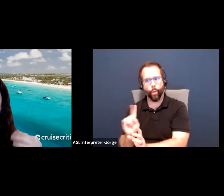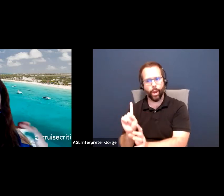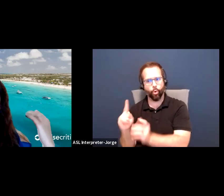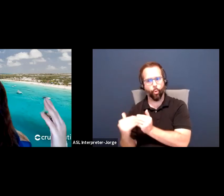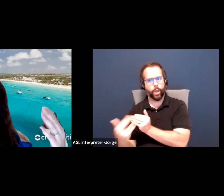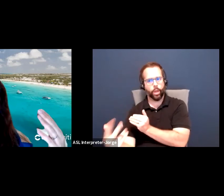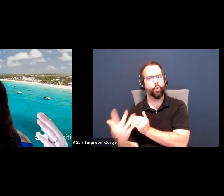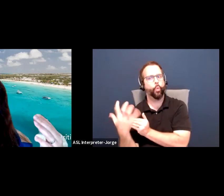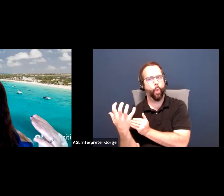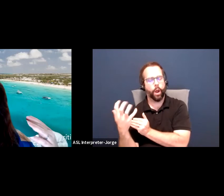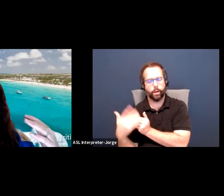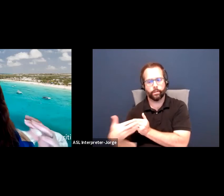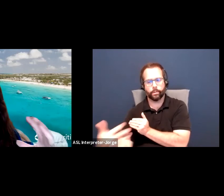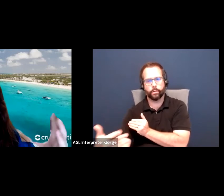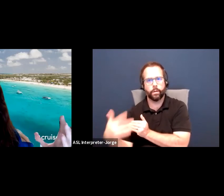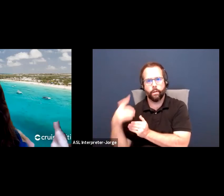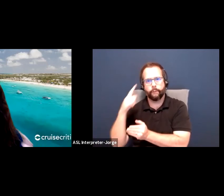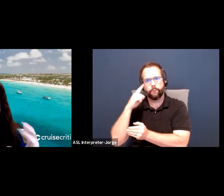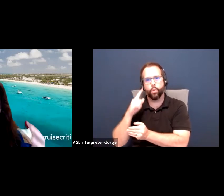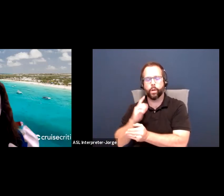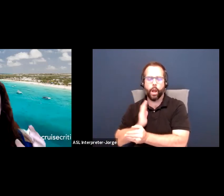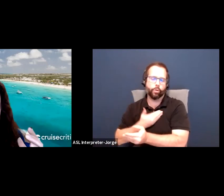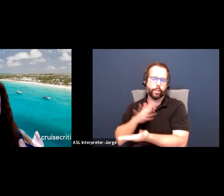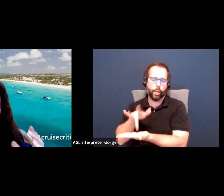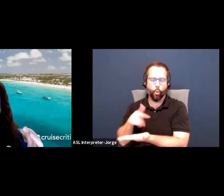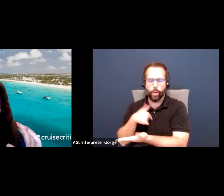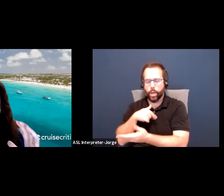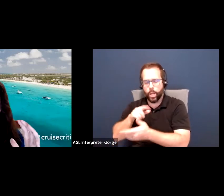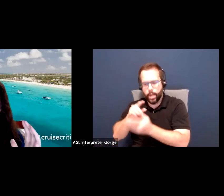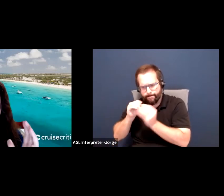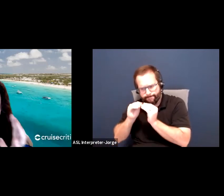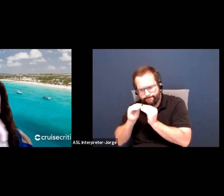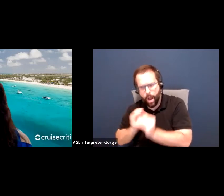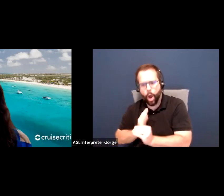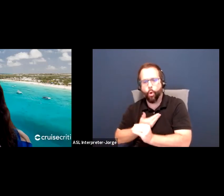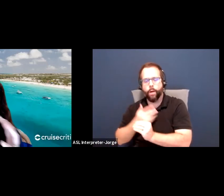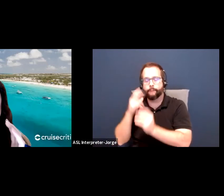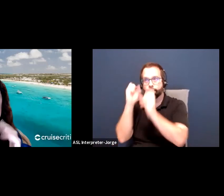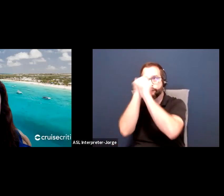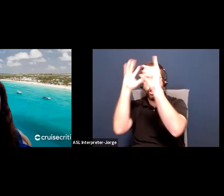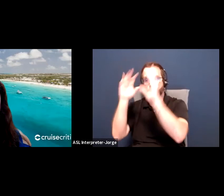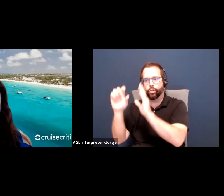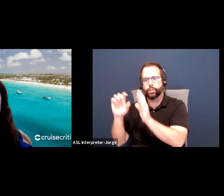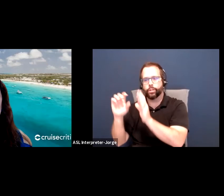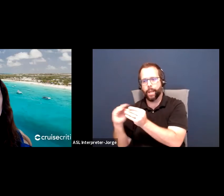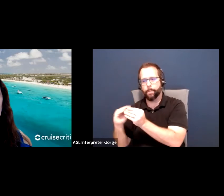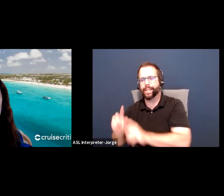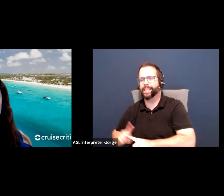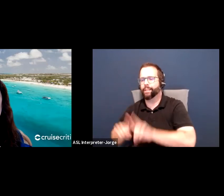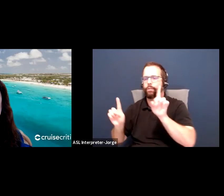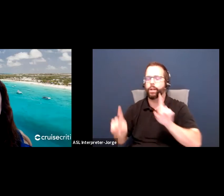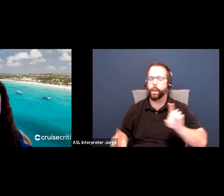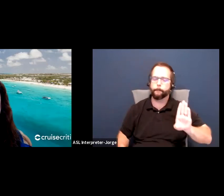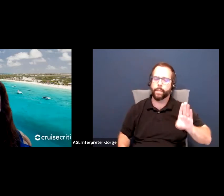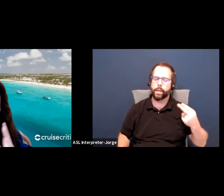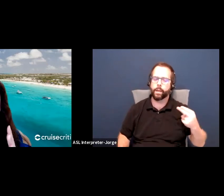worked for, our vision statement, it was different than our BHAG. And I'll share that one